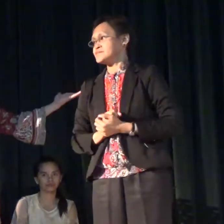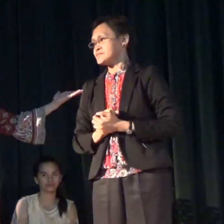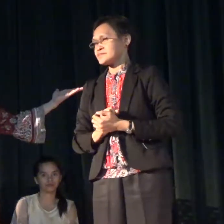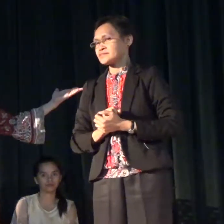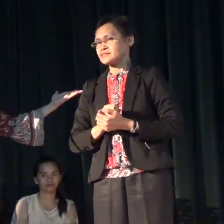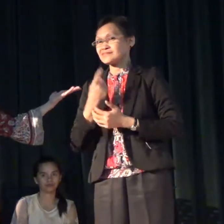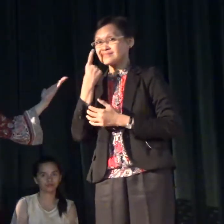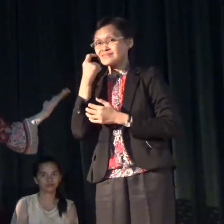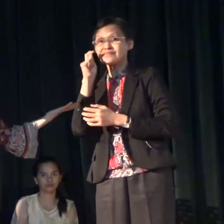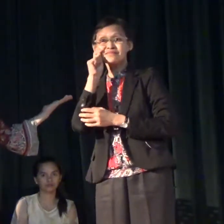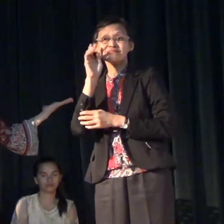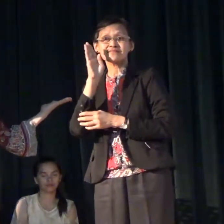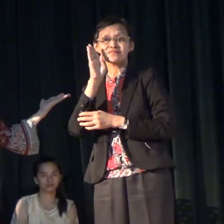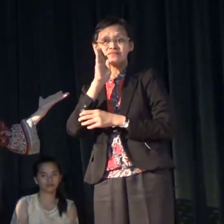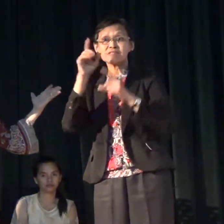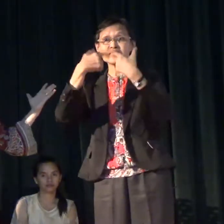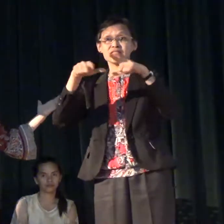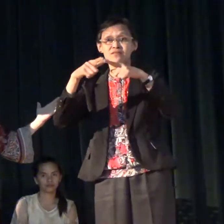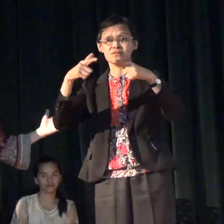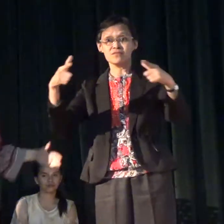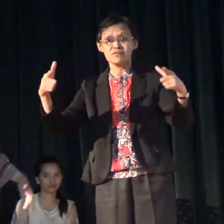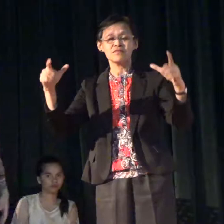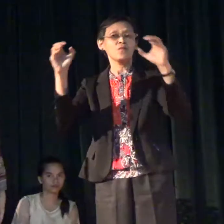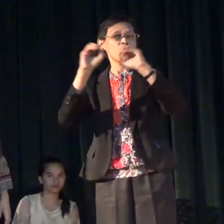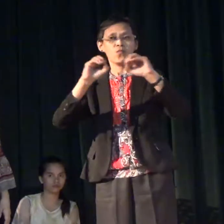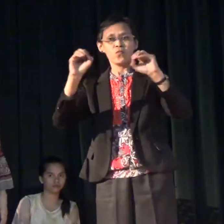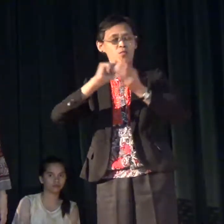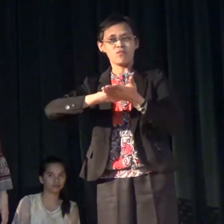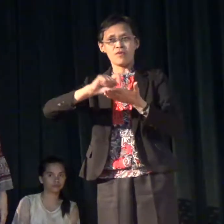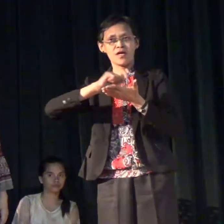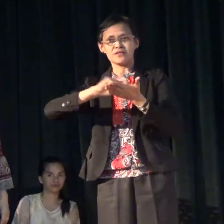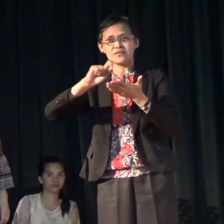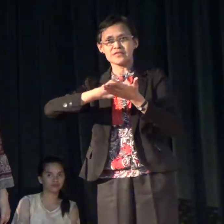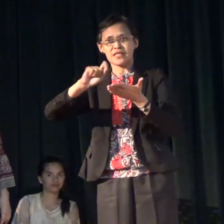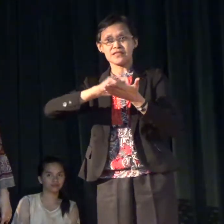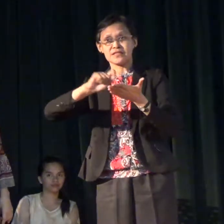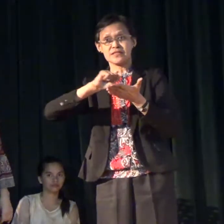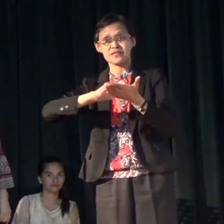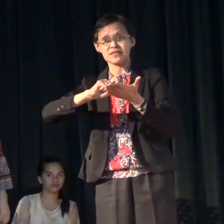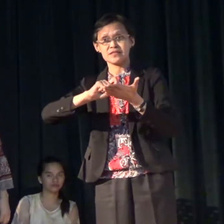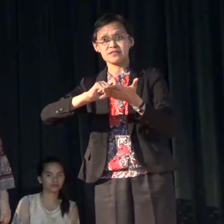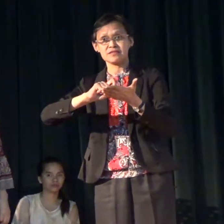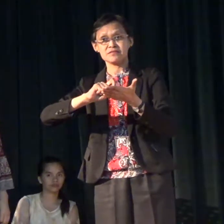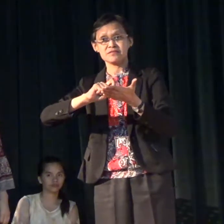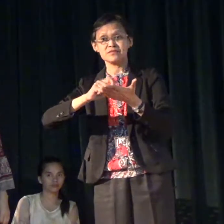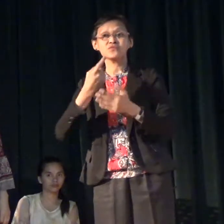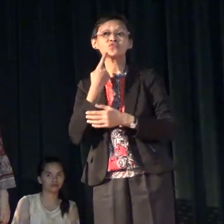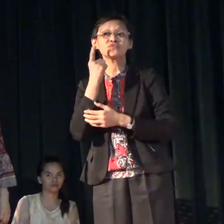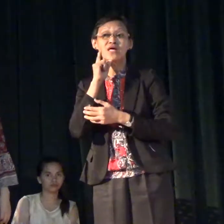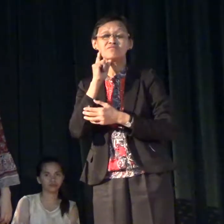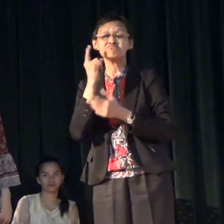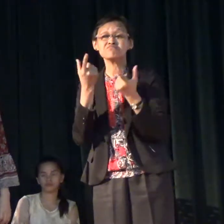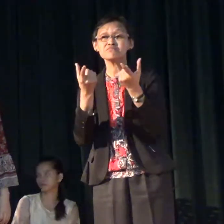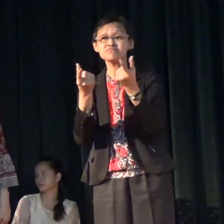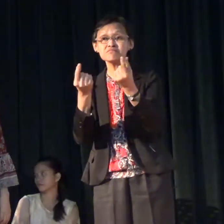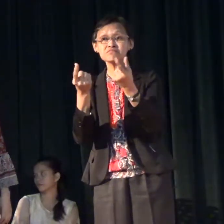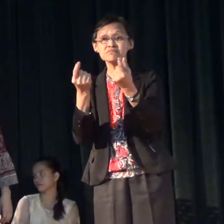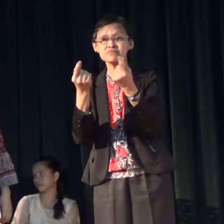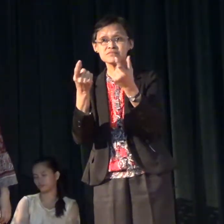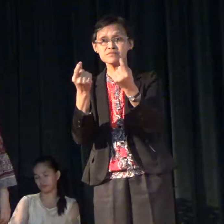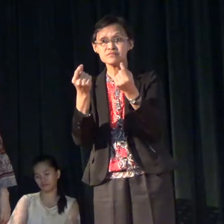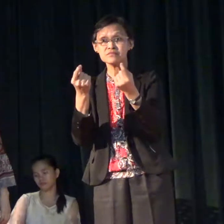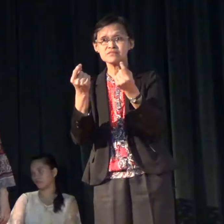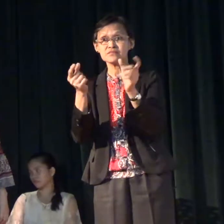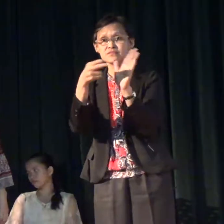science said, sign language has no written form. And so what deaf people do would be to put